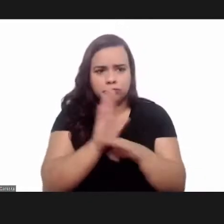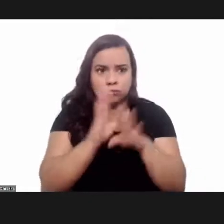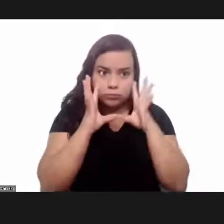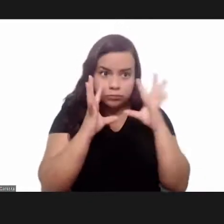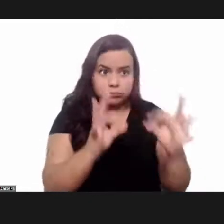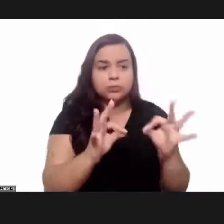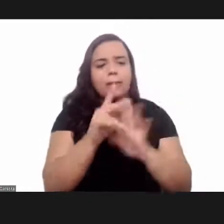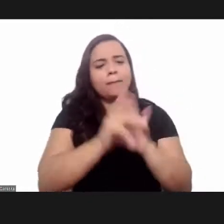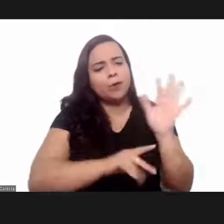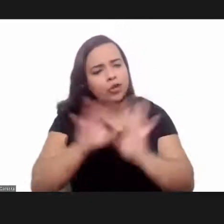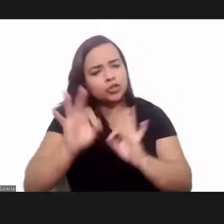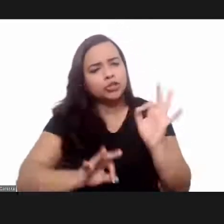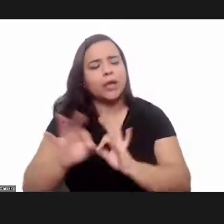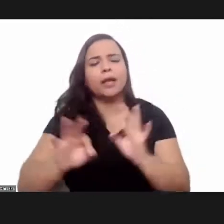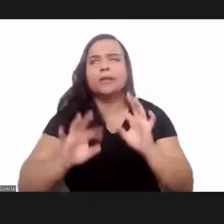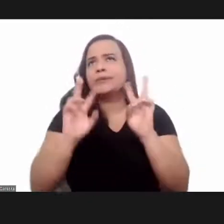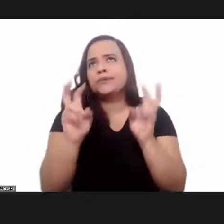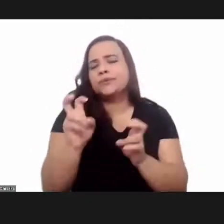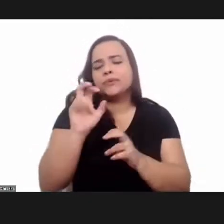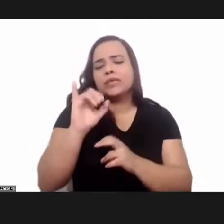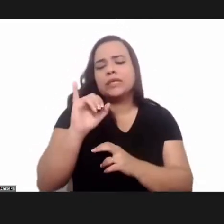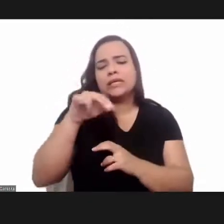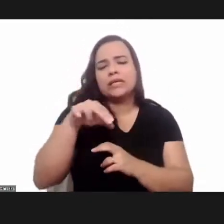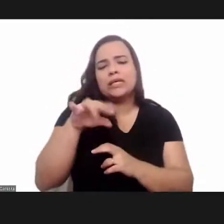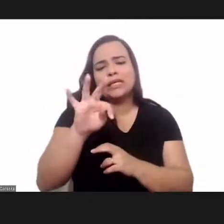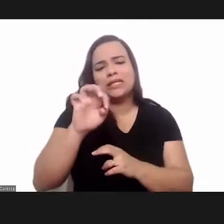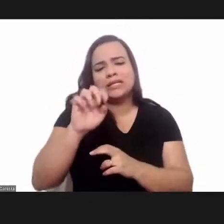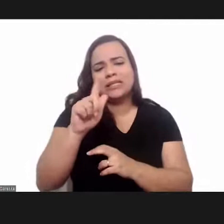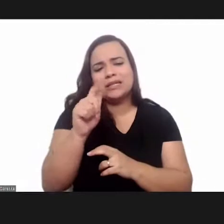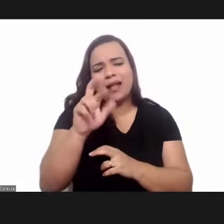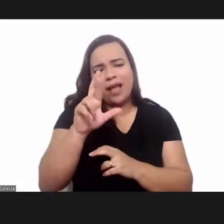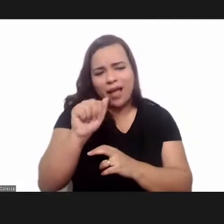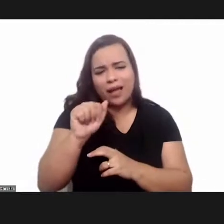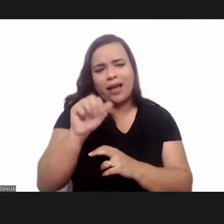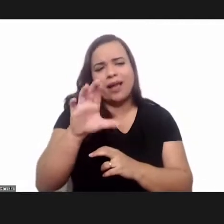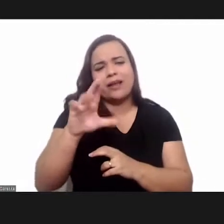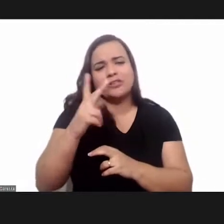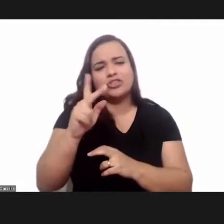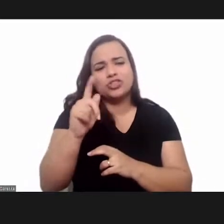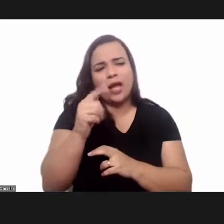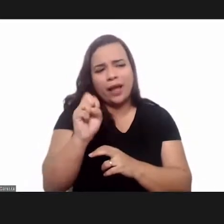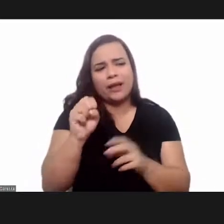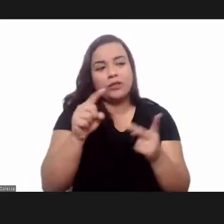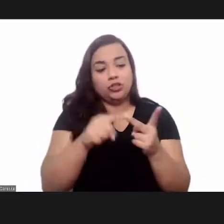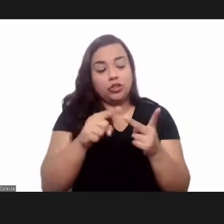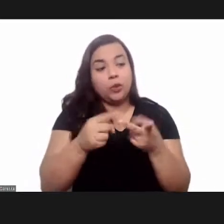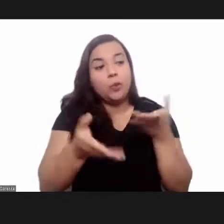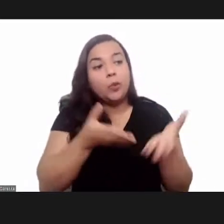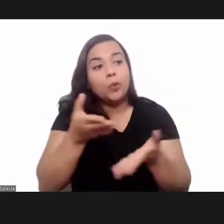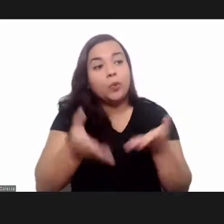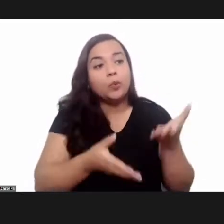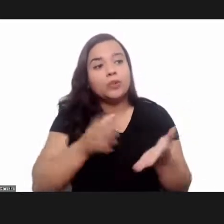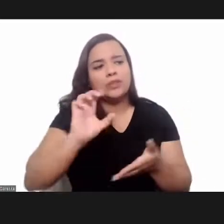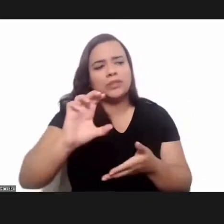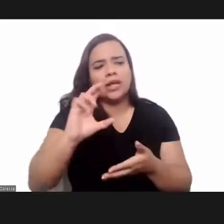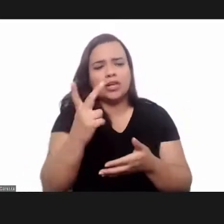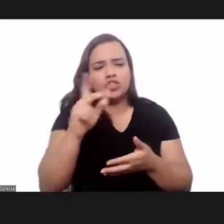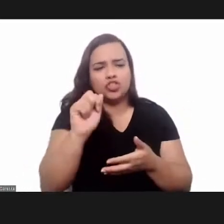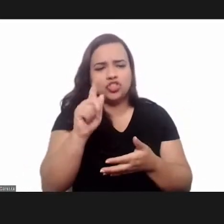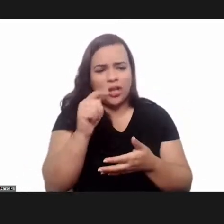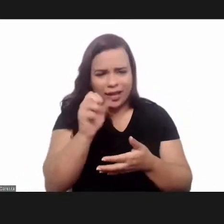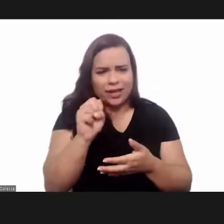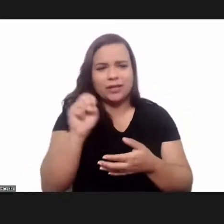projects like integras chagas and with the support of unit aid